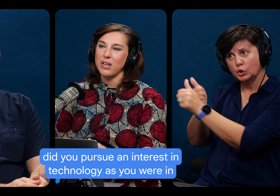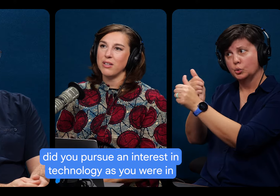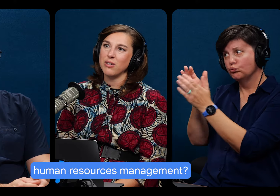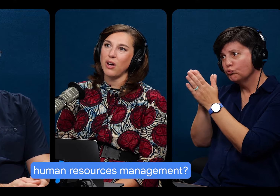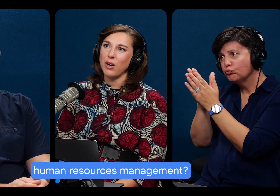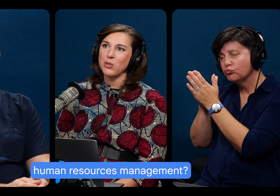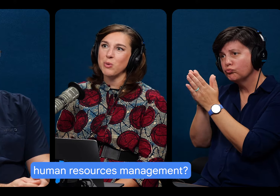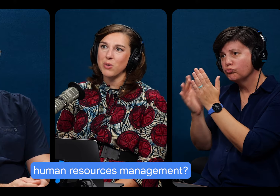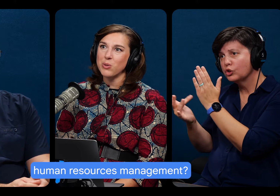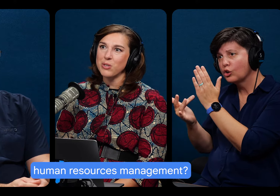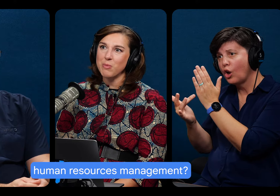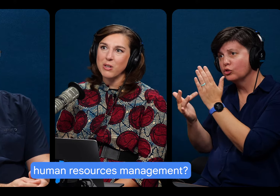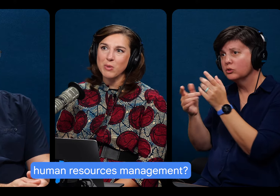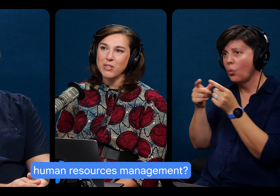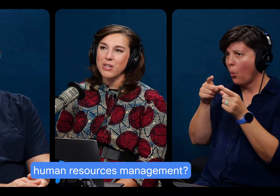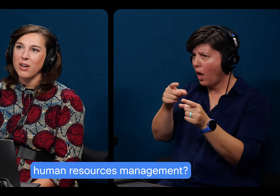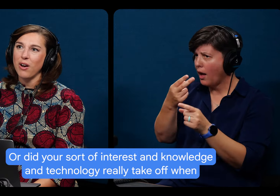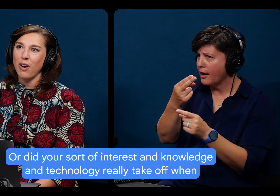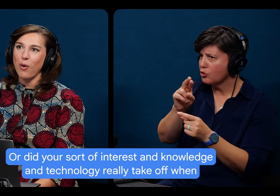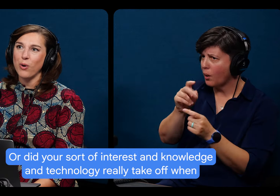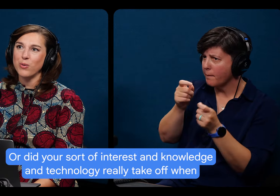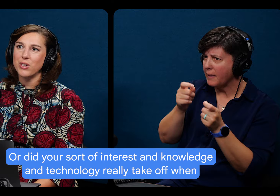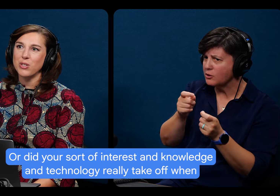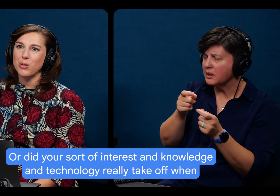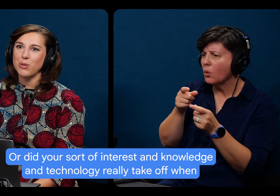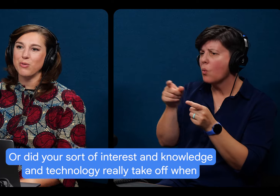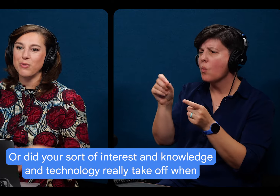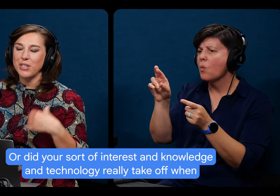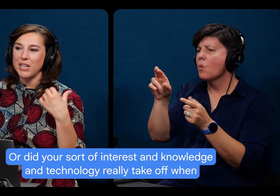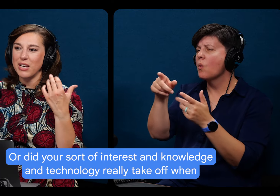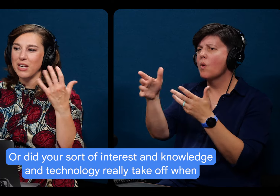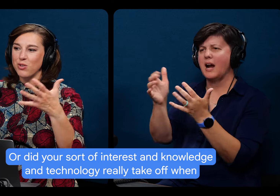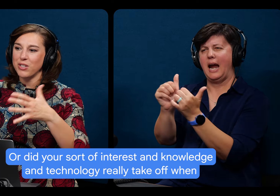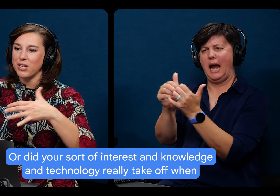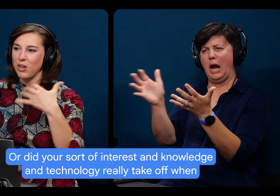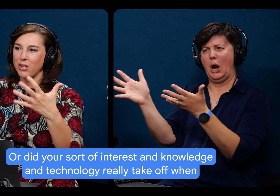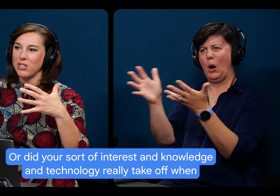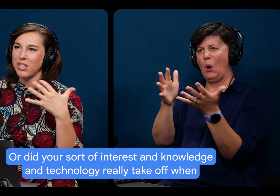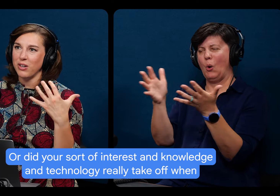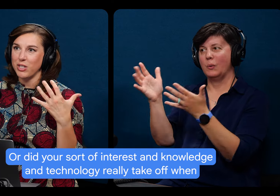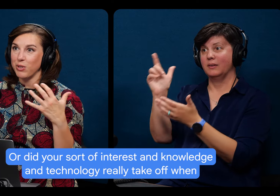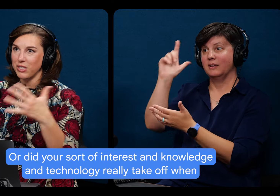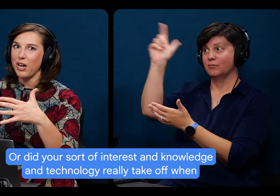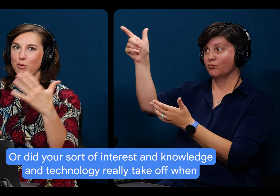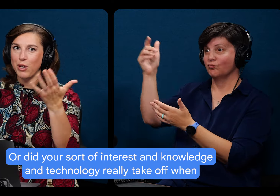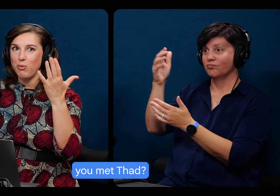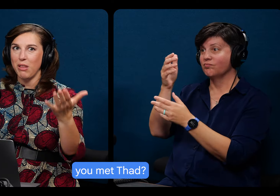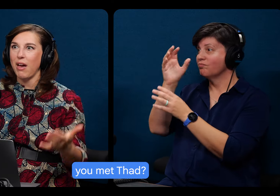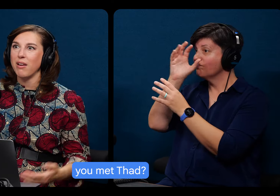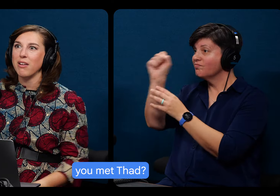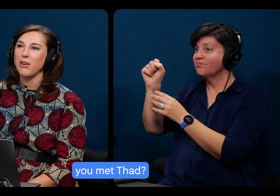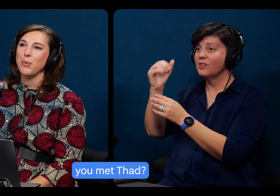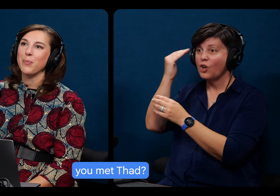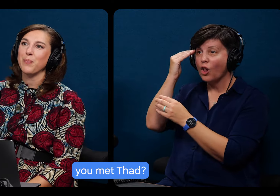in human resources management? Or did your sort of interest and knowledge in technology really take off when you